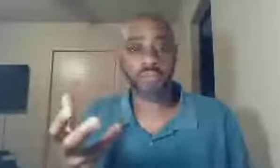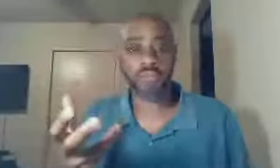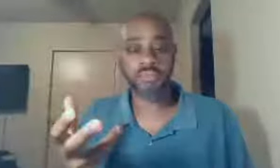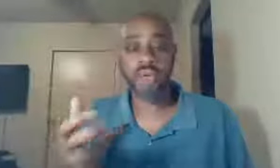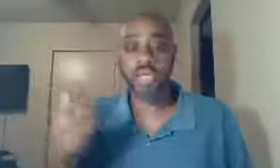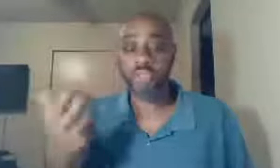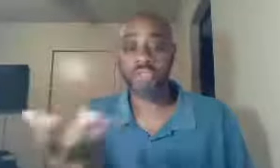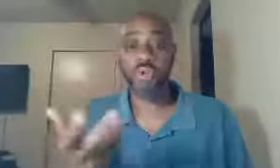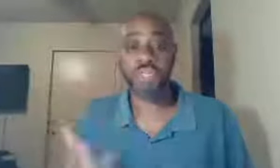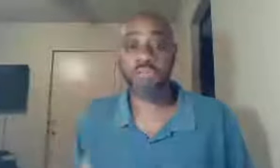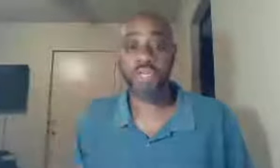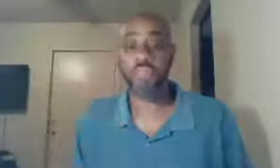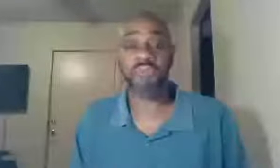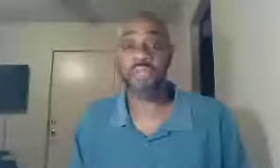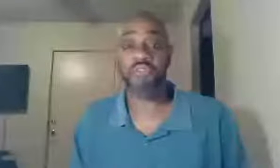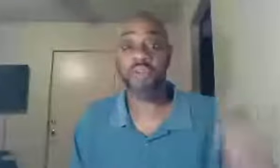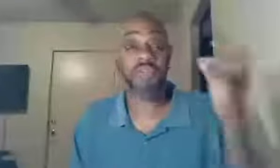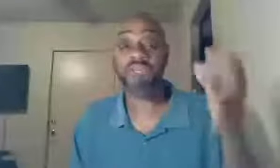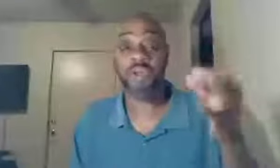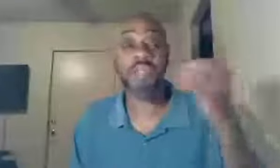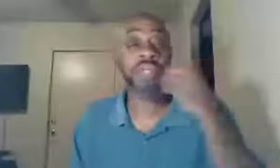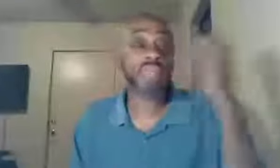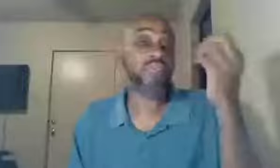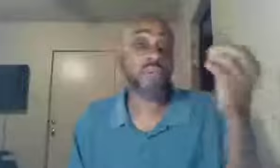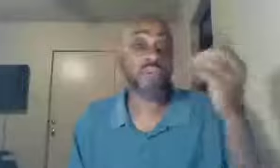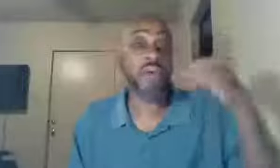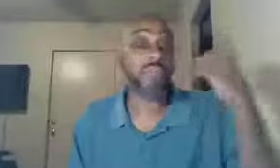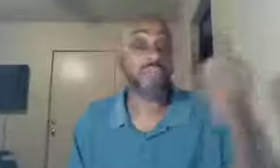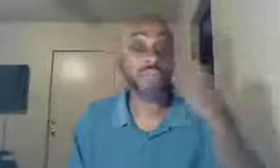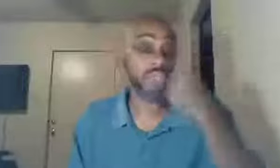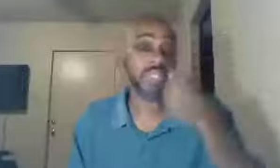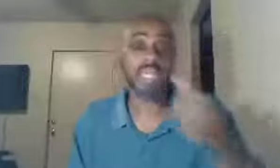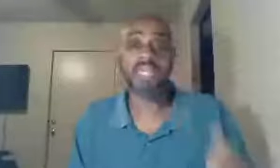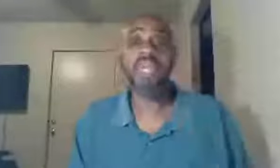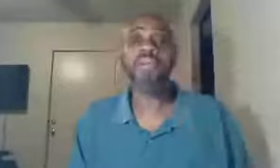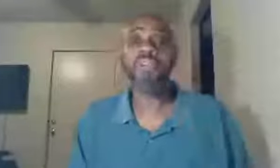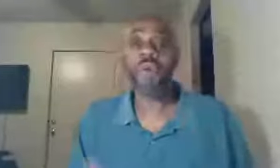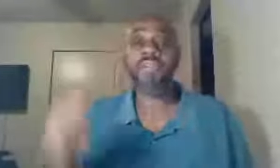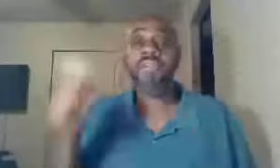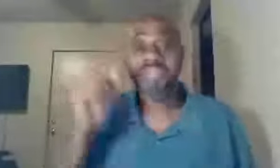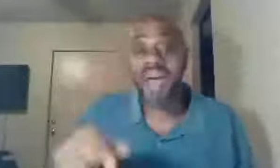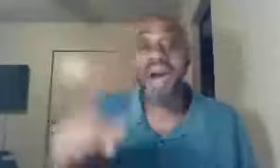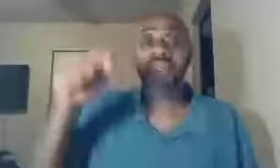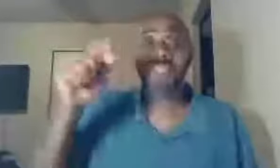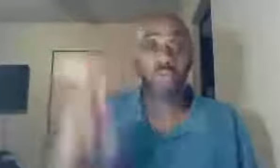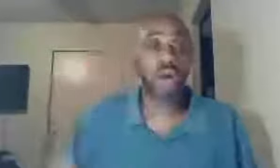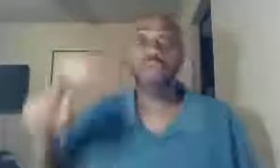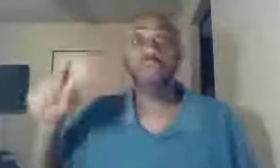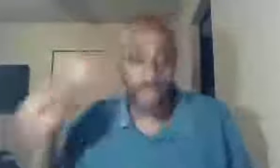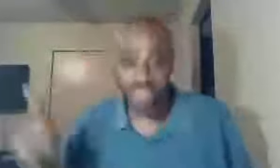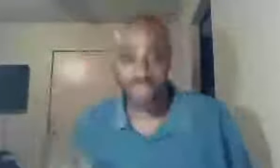work out your soul, salvation with fear and trembling, that's verse 12, but verse 13, knowing that God is the one, who worked it,